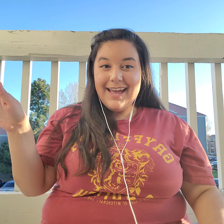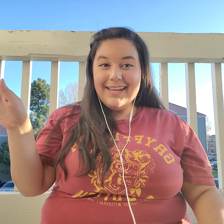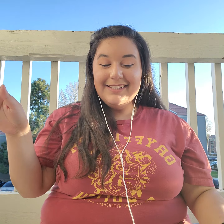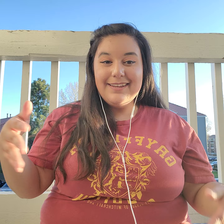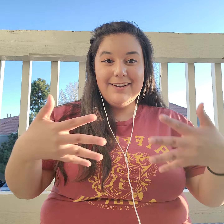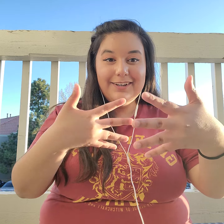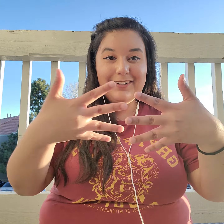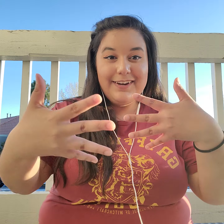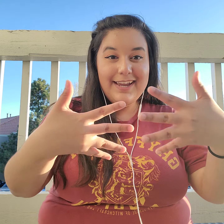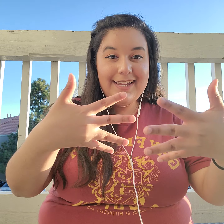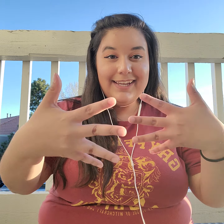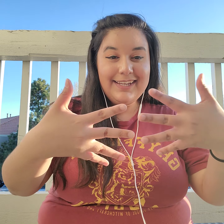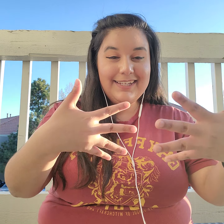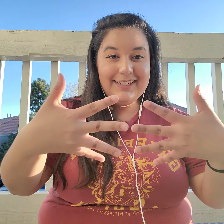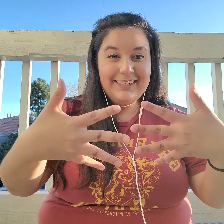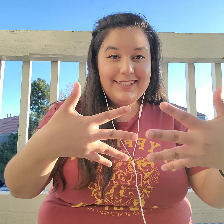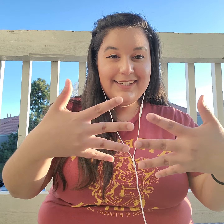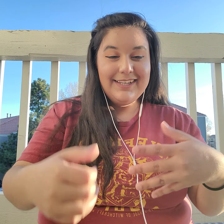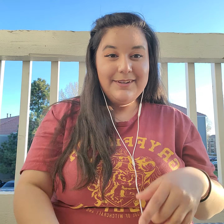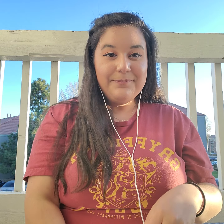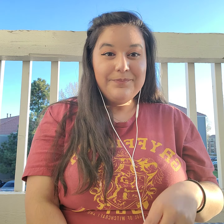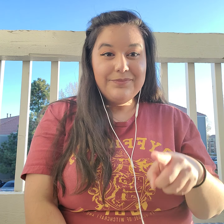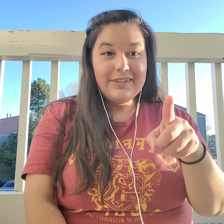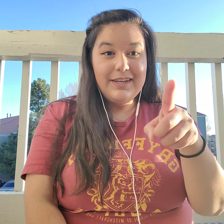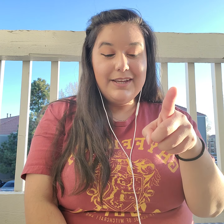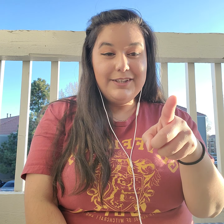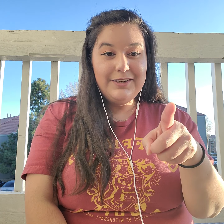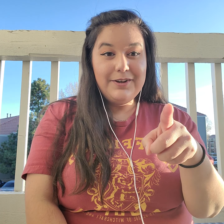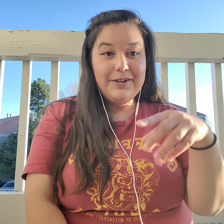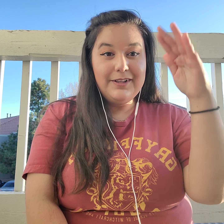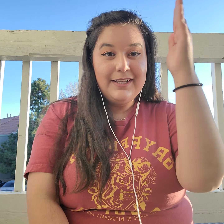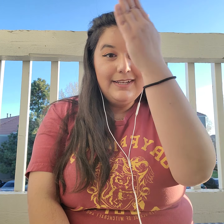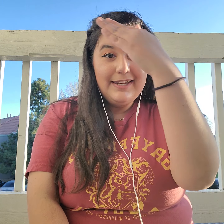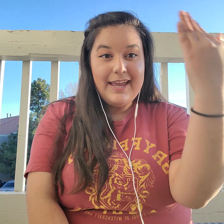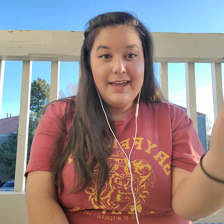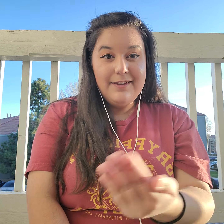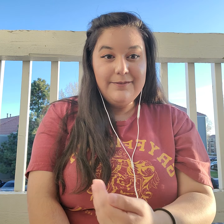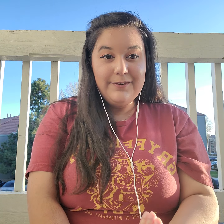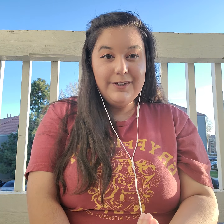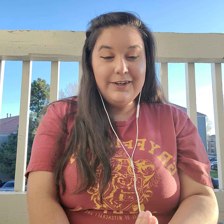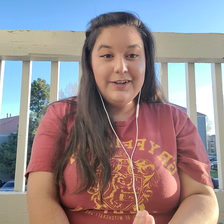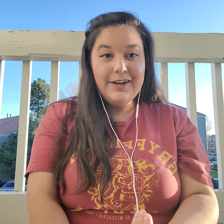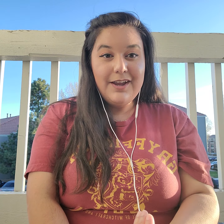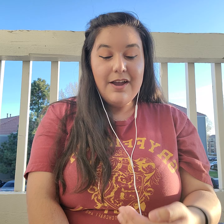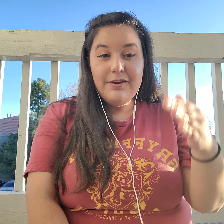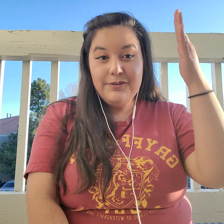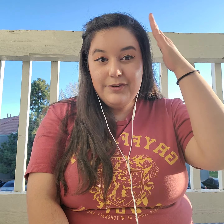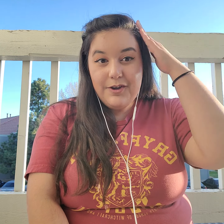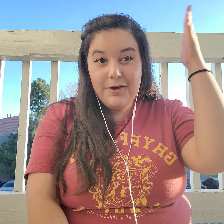are gray. You'll never know,